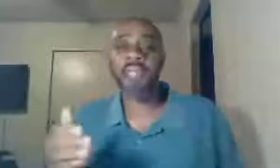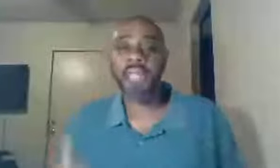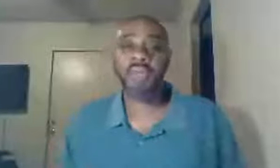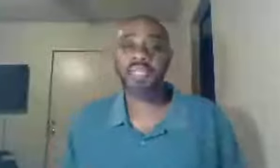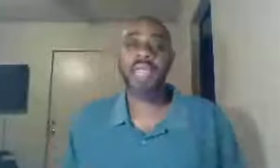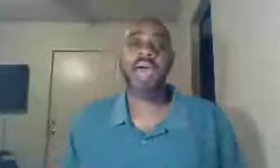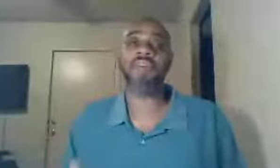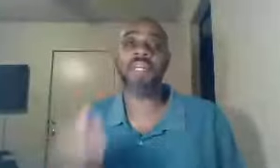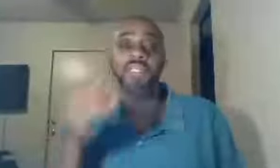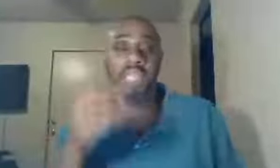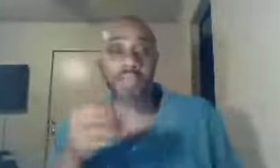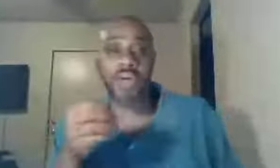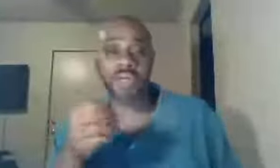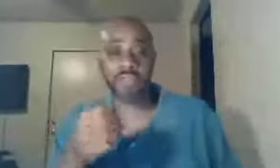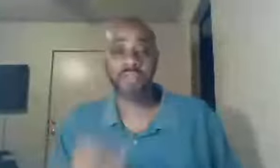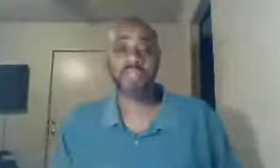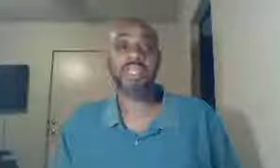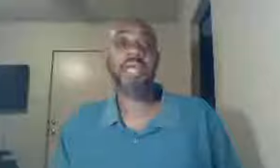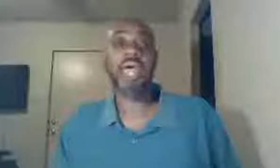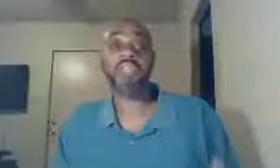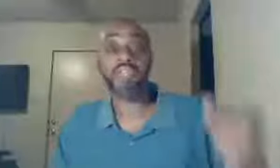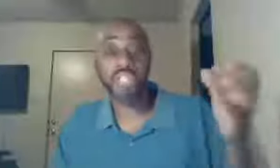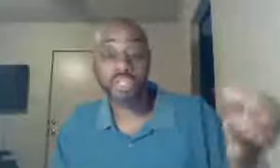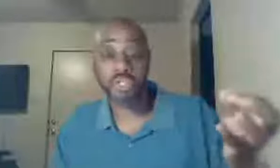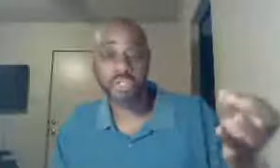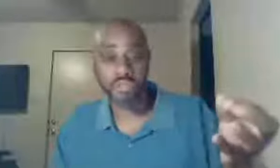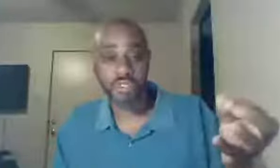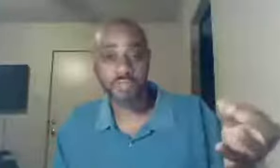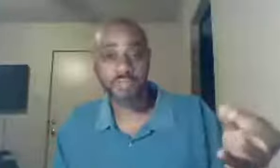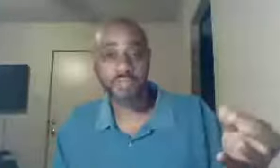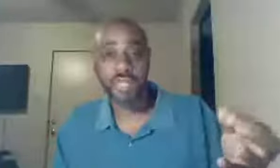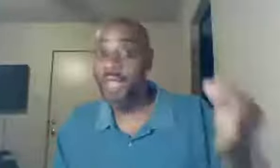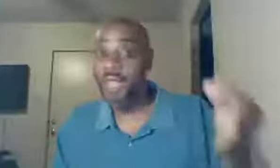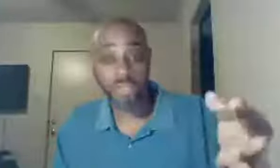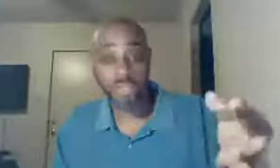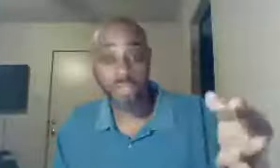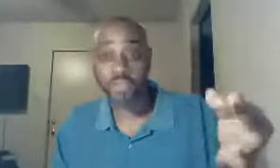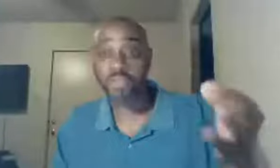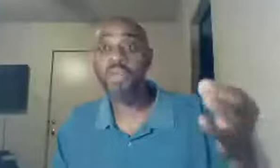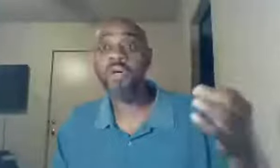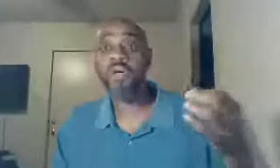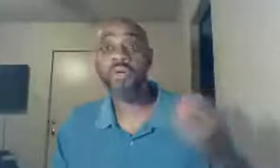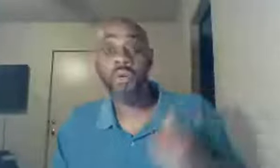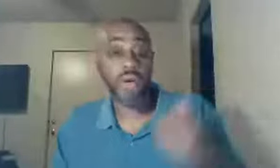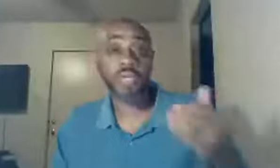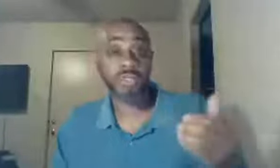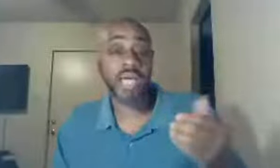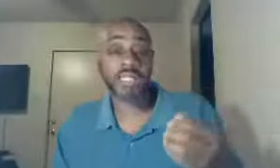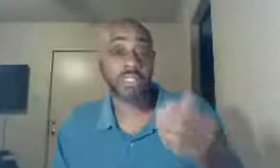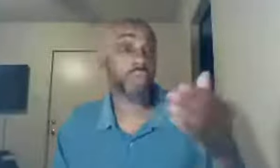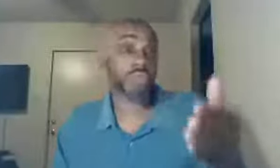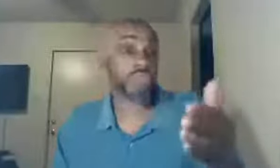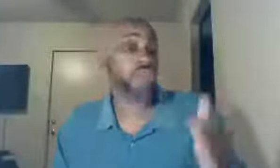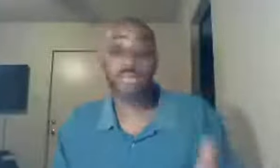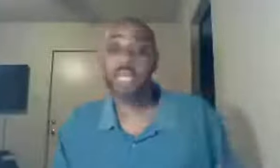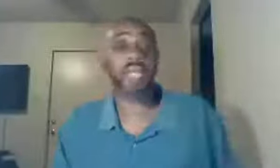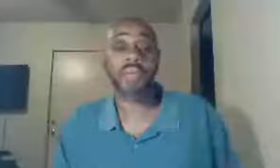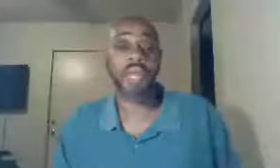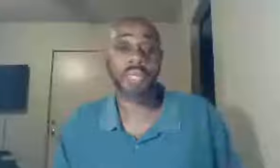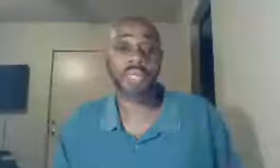literally they have, a contemporary service, and a traditional service, and those of you, who are in those kind of situations, you know exactly what I mean,